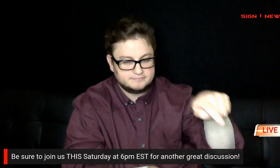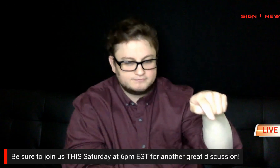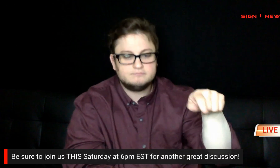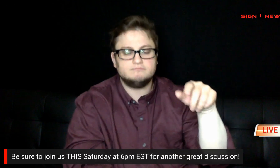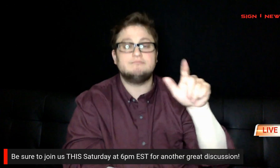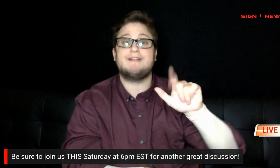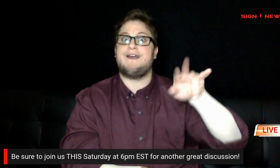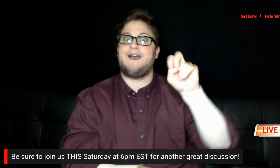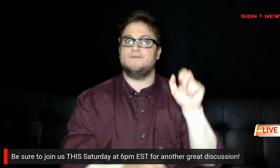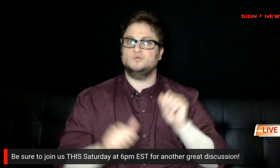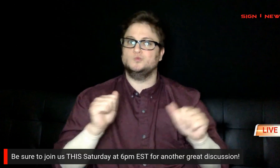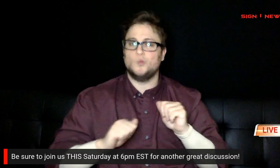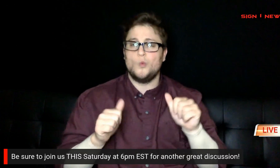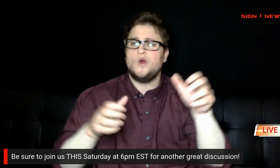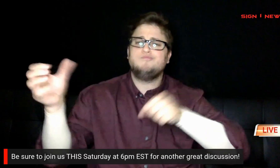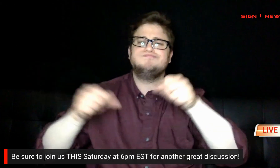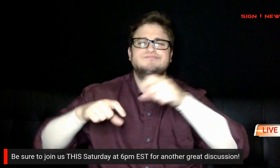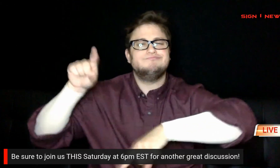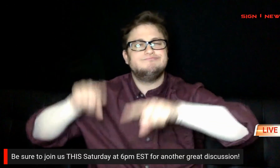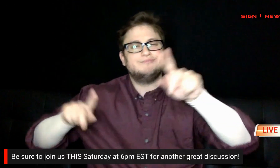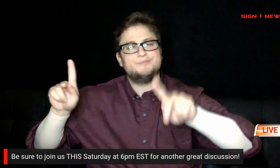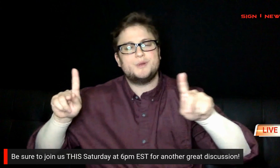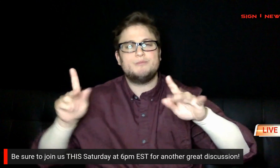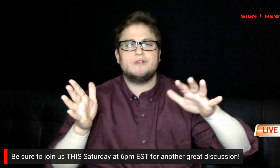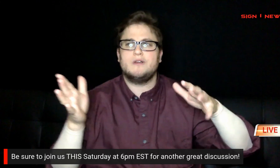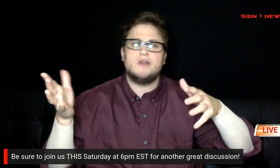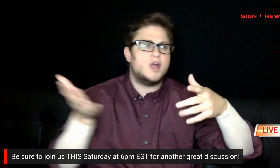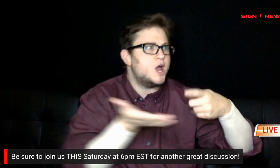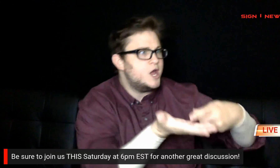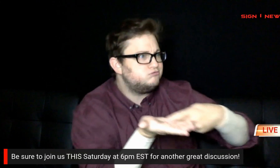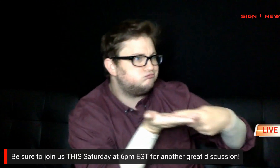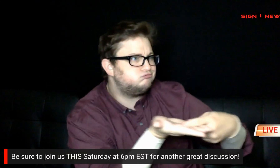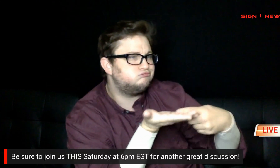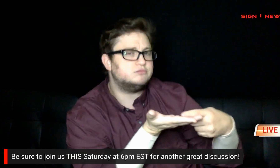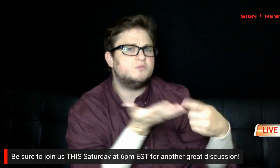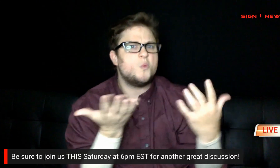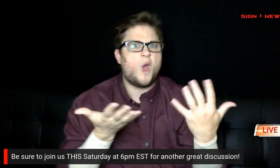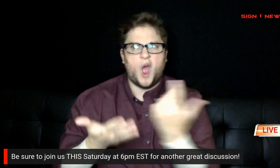join us for a live panel of diverse guests to discuss the hot topics of the week.